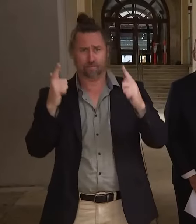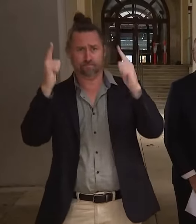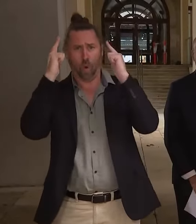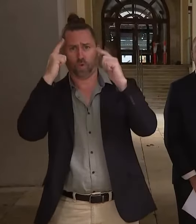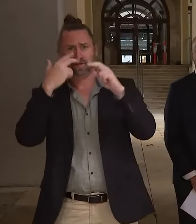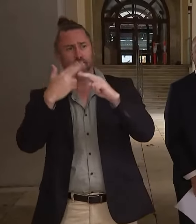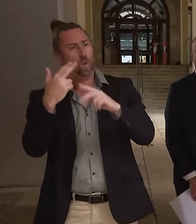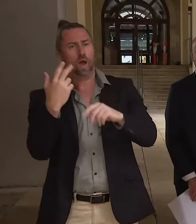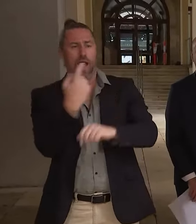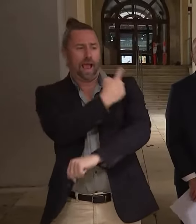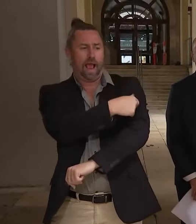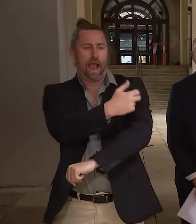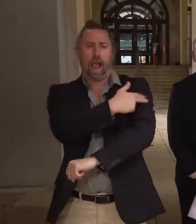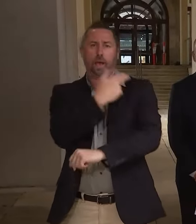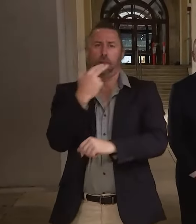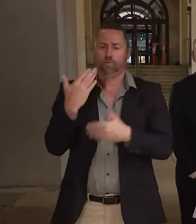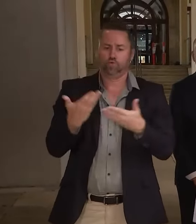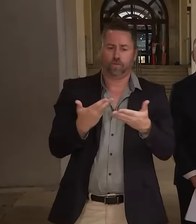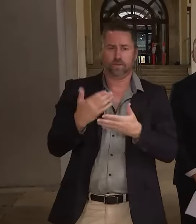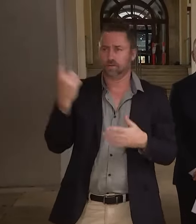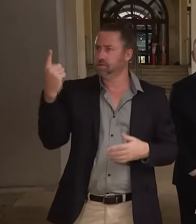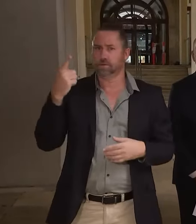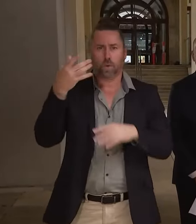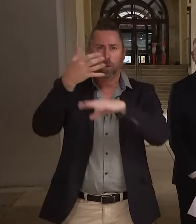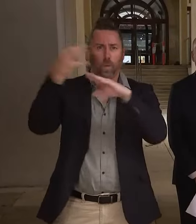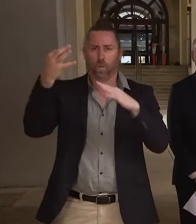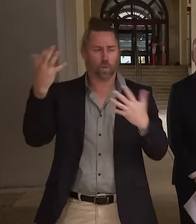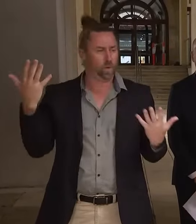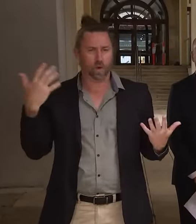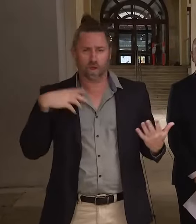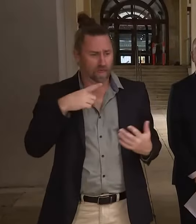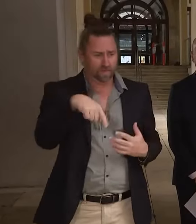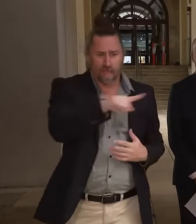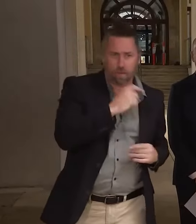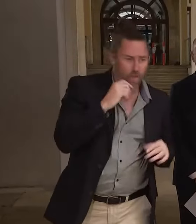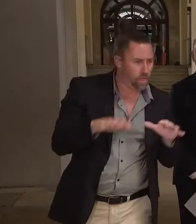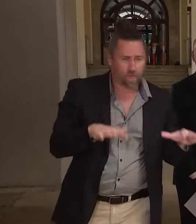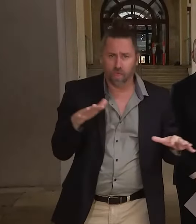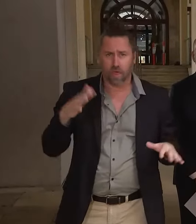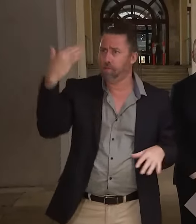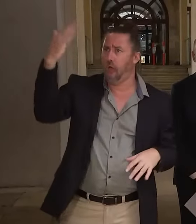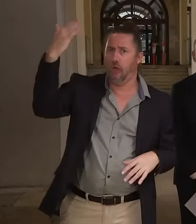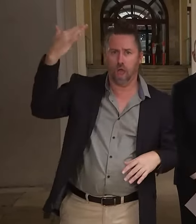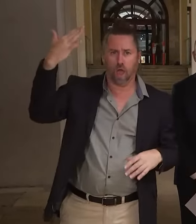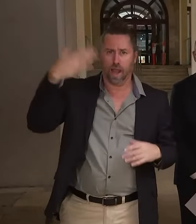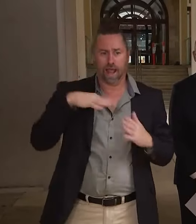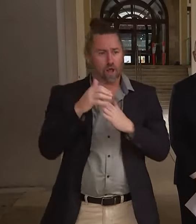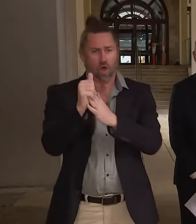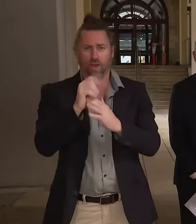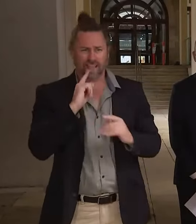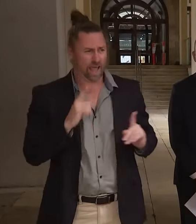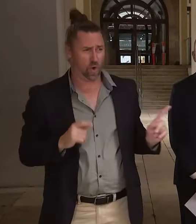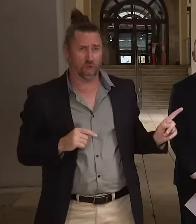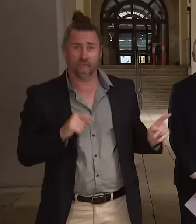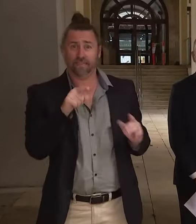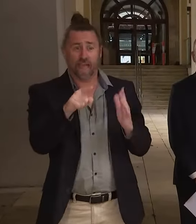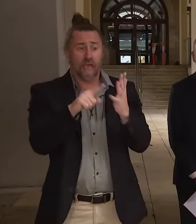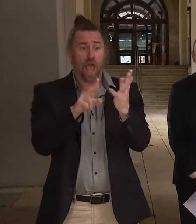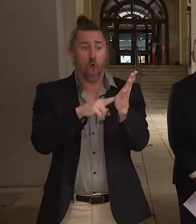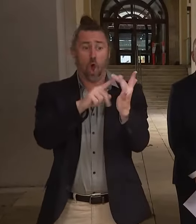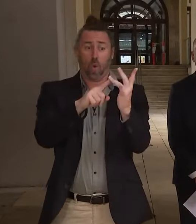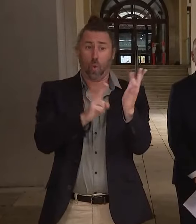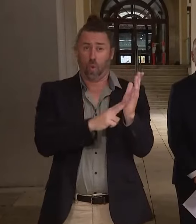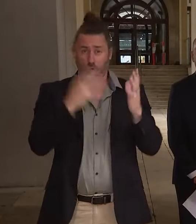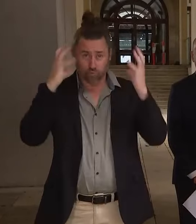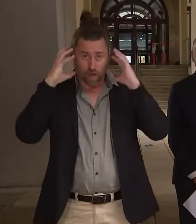asking. If he's involved in these, that's fine. If they don't know this, they all... Well, that's interesting because one of those major unions have been on radio